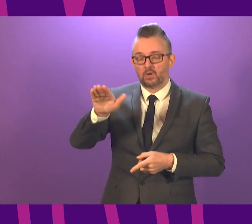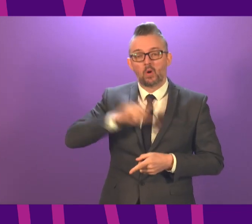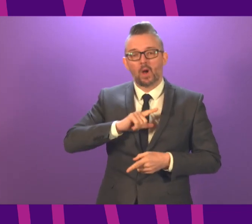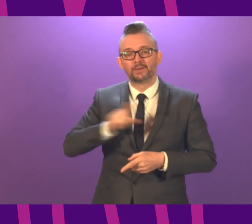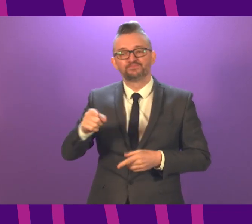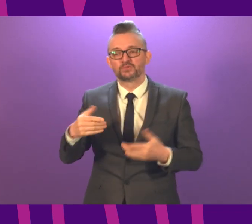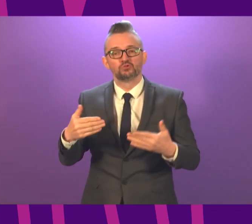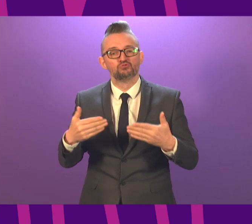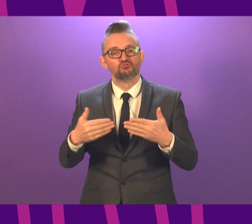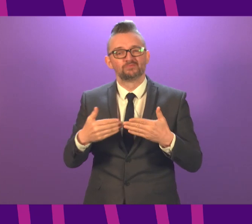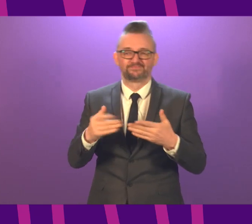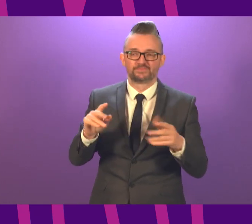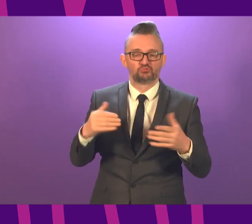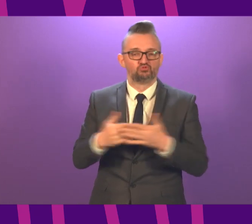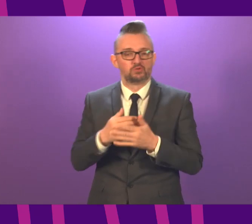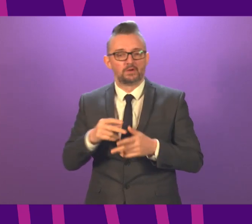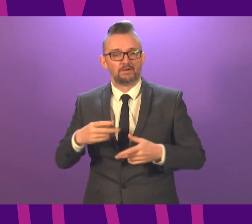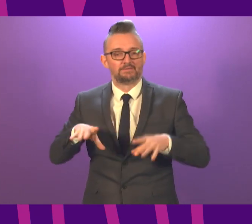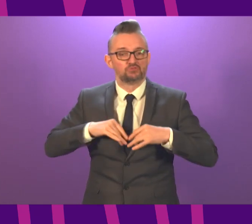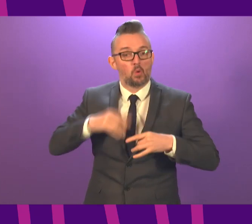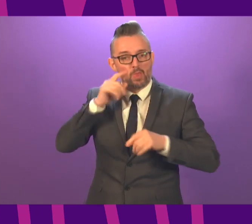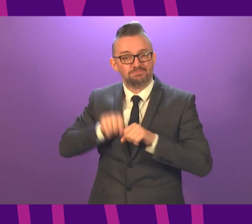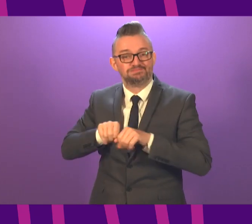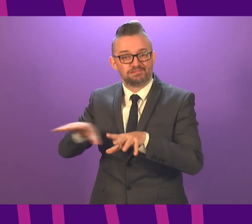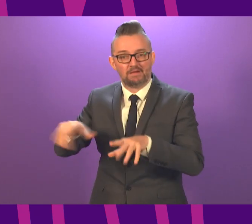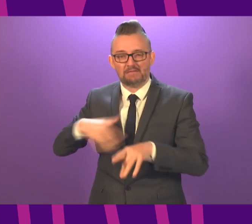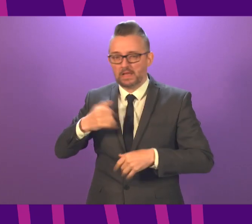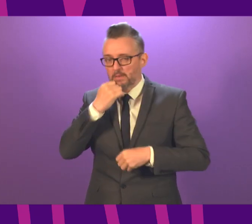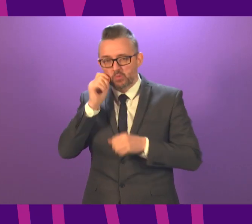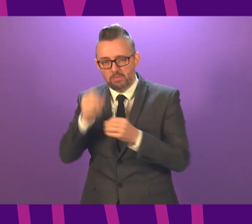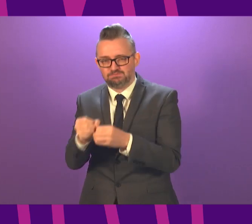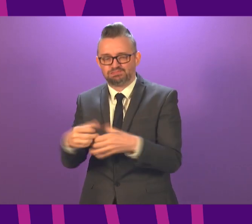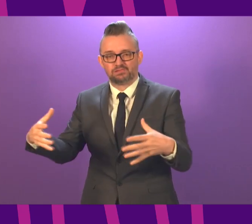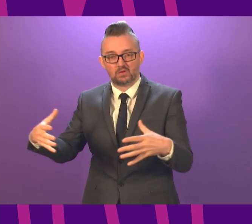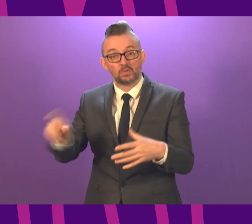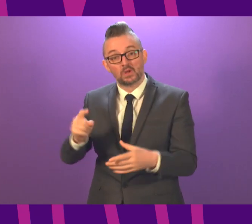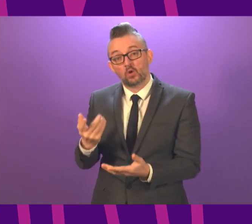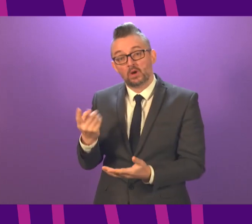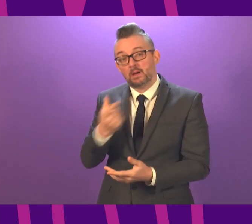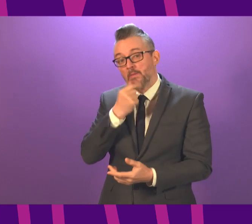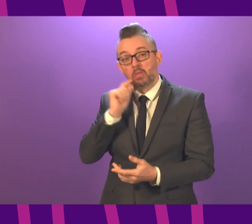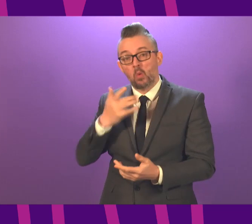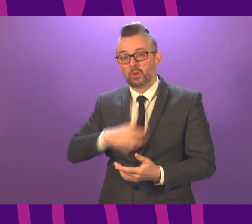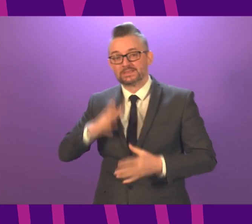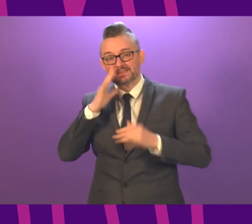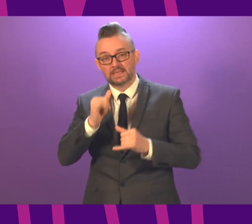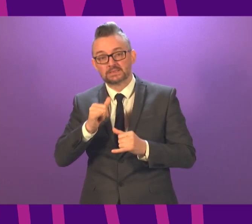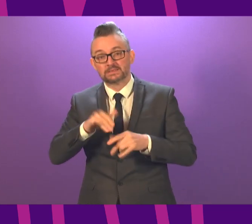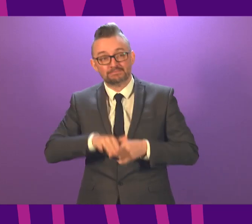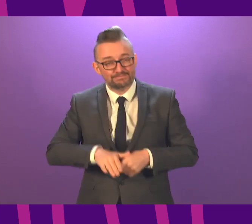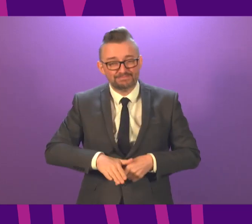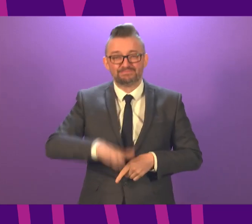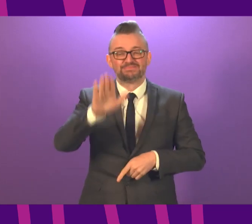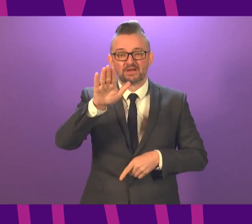faster spreading strain of the virus infects more people. But the capacity and the demand for testing will often not be